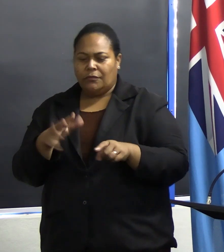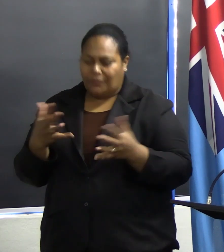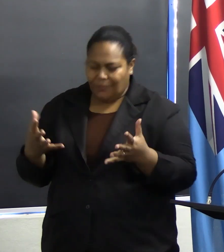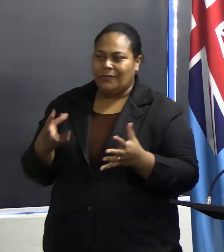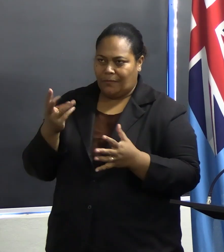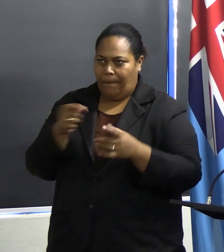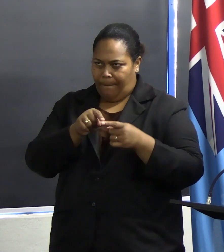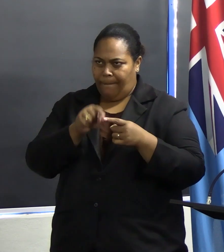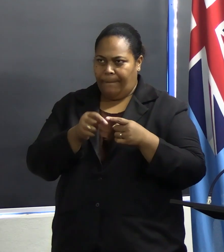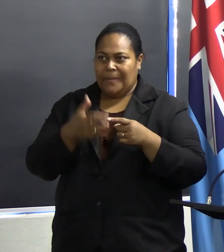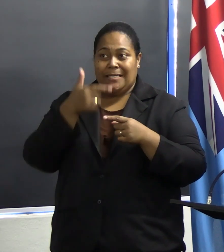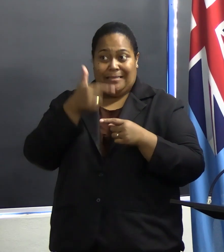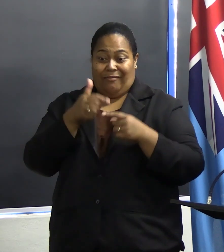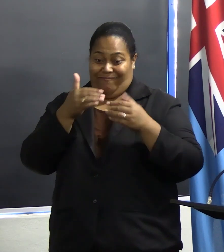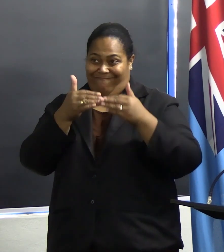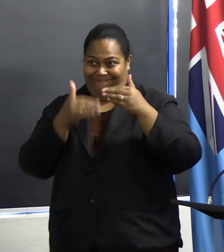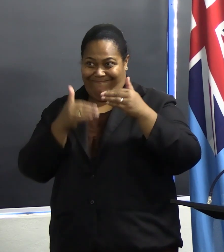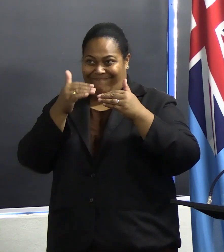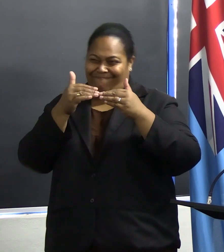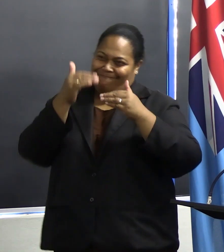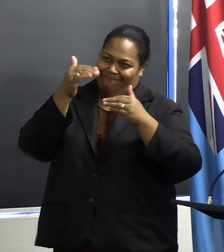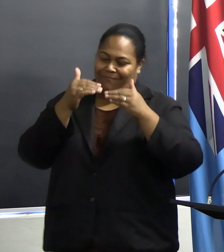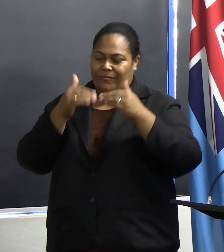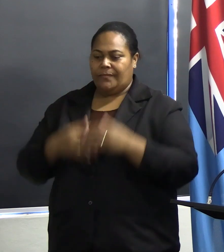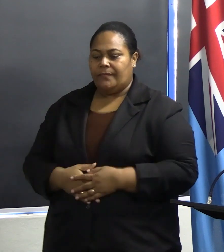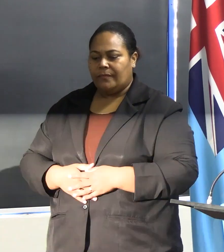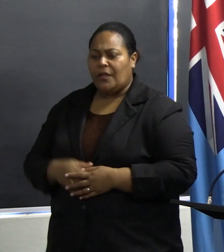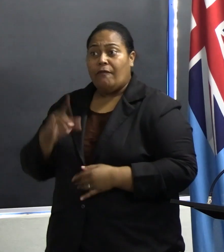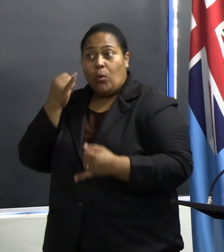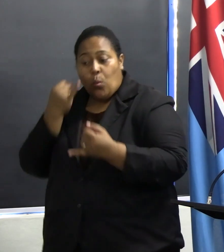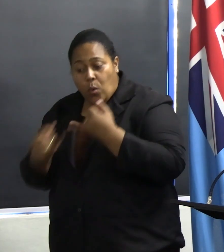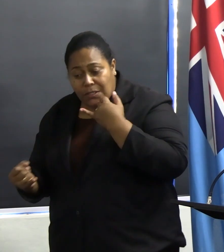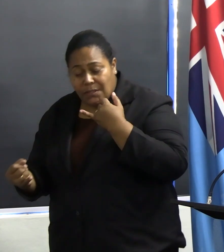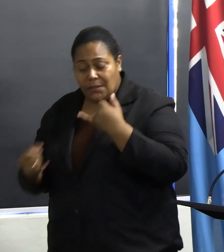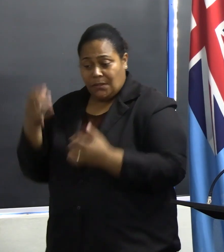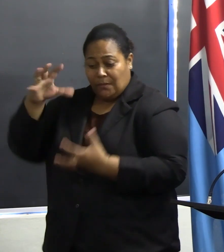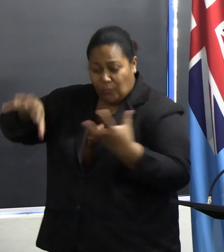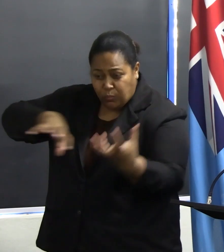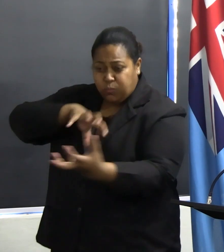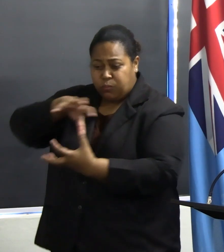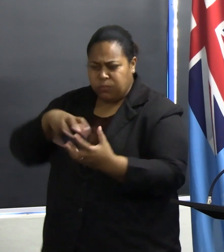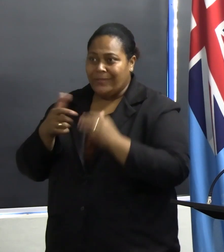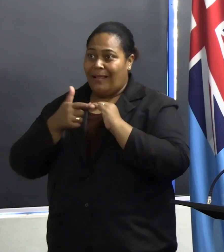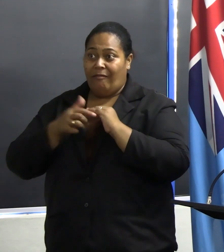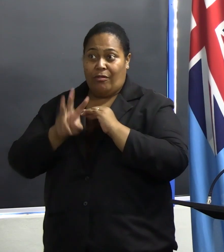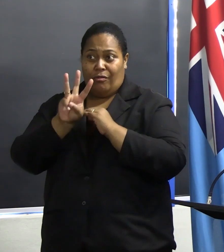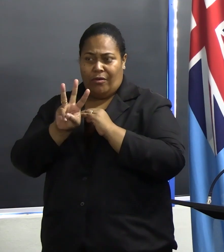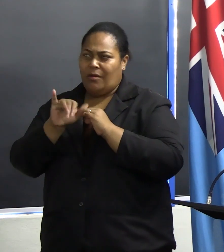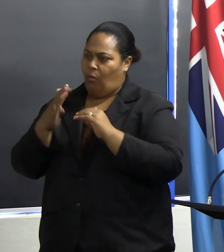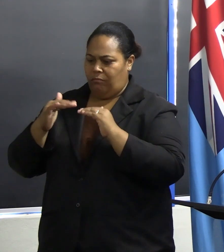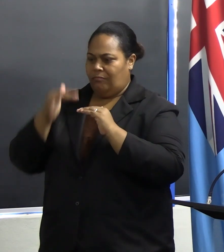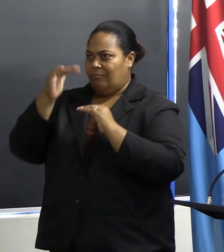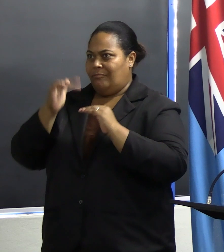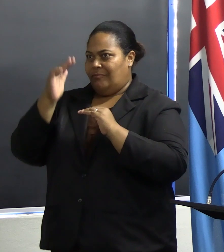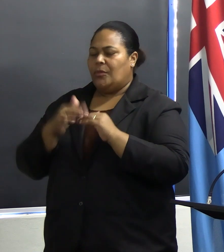of cyclones. Third, for severe cyclones, that is category three or above, we anticipate one